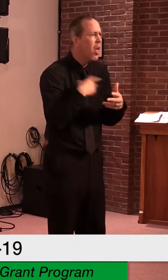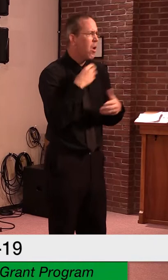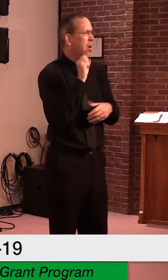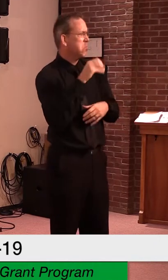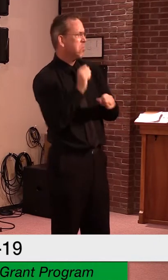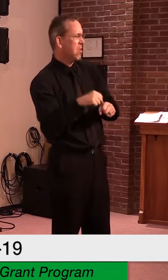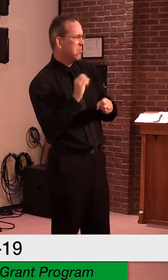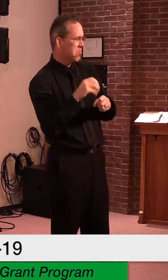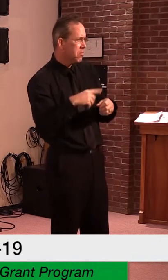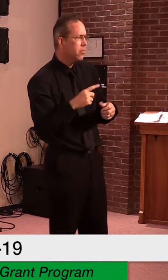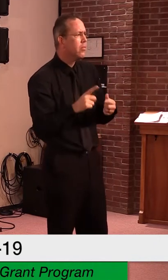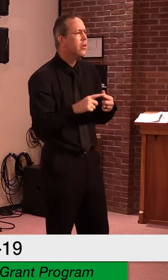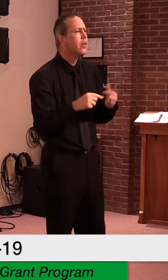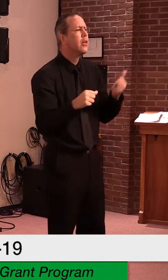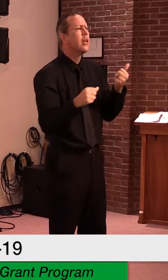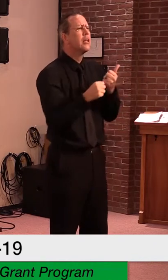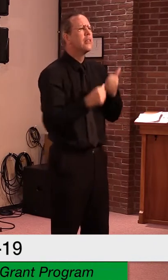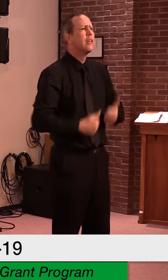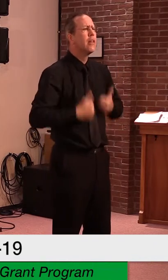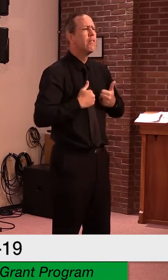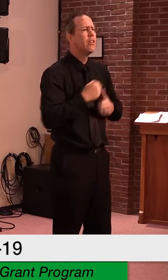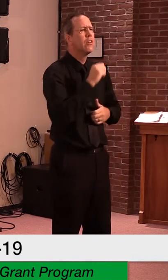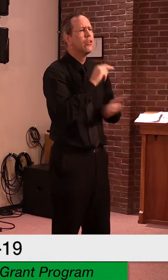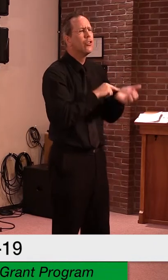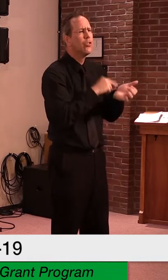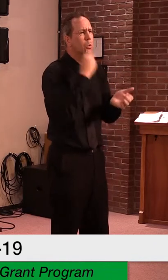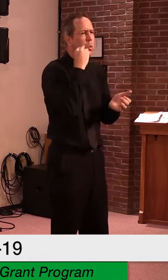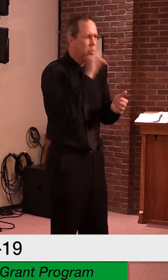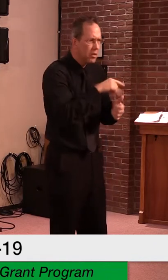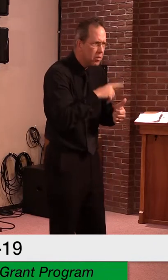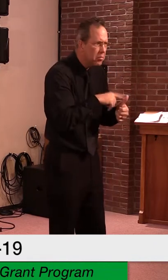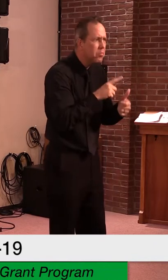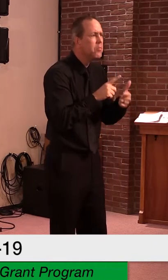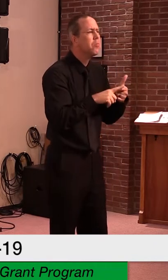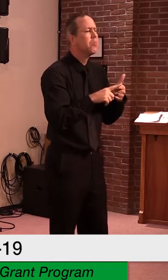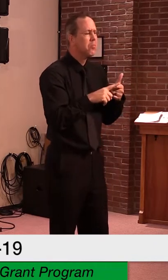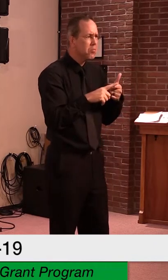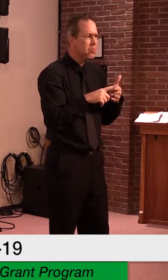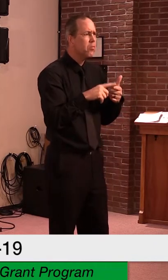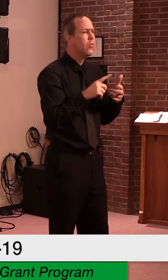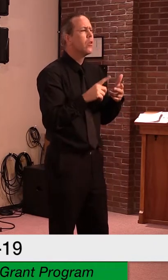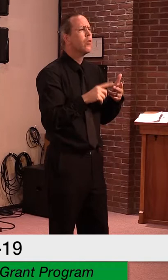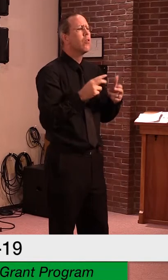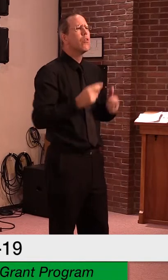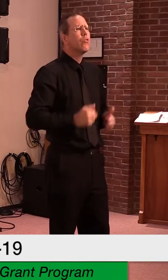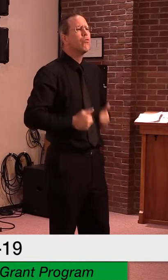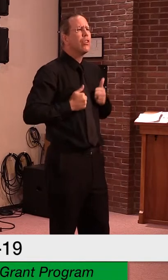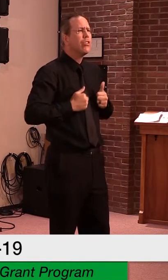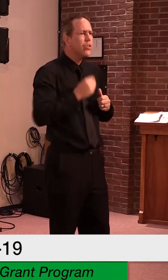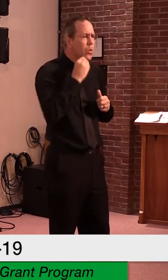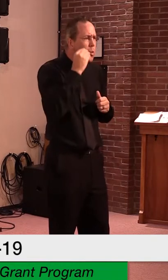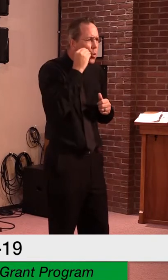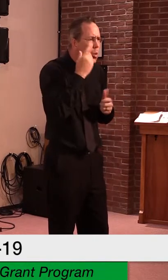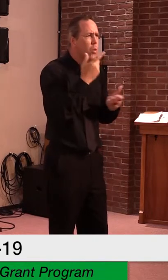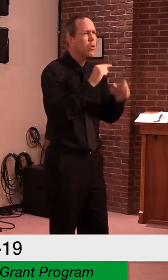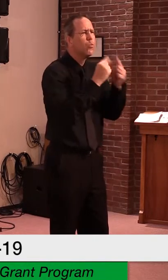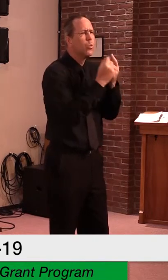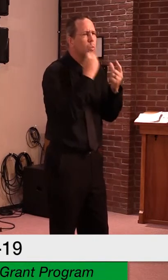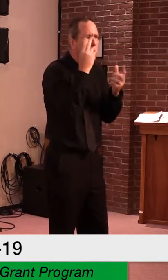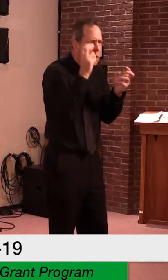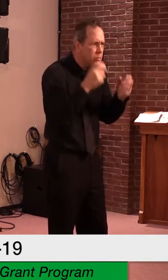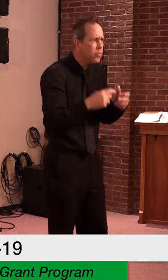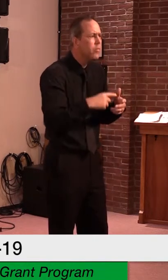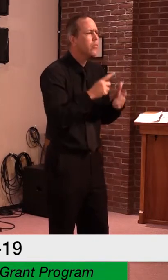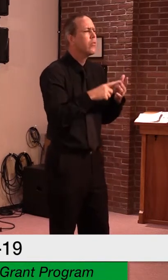assisted living residences, nursing homes, residential care homes, therapeutic community residents, health care